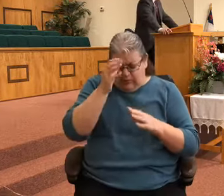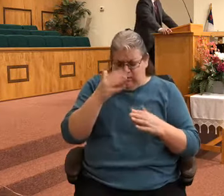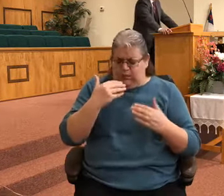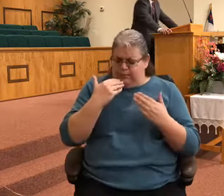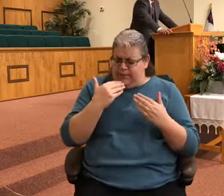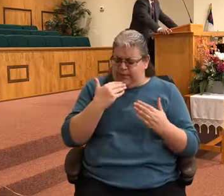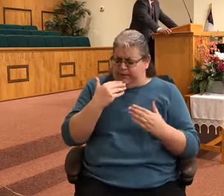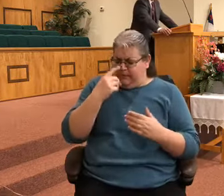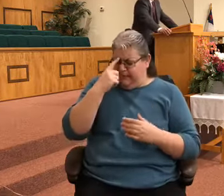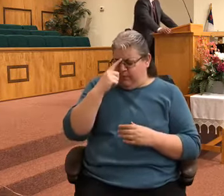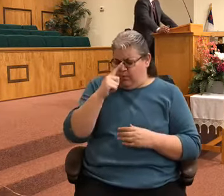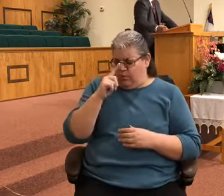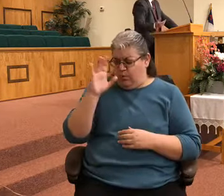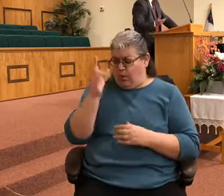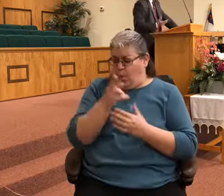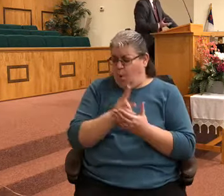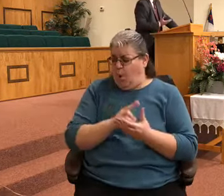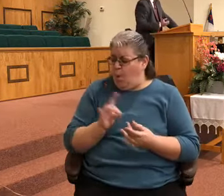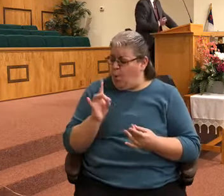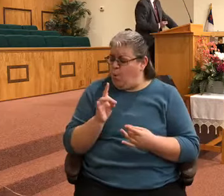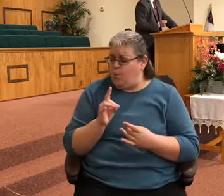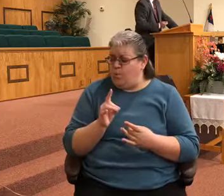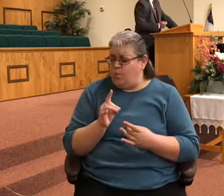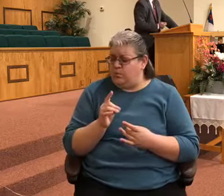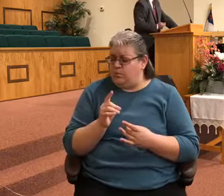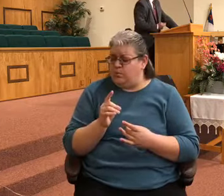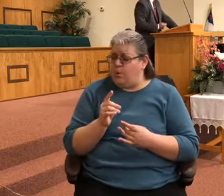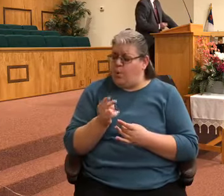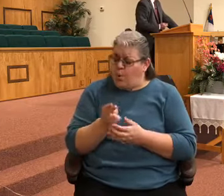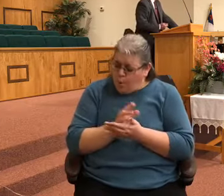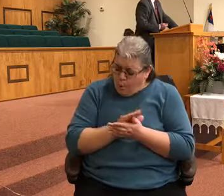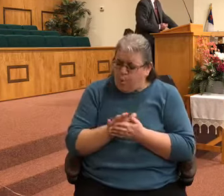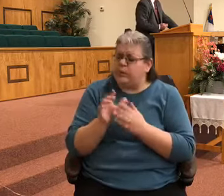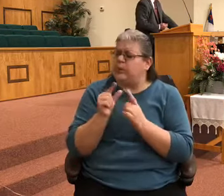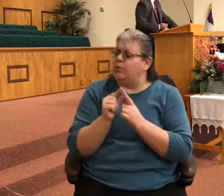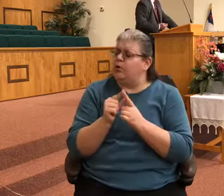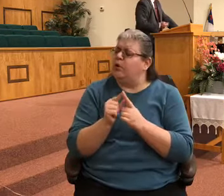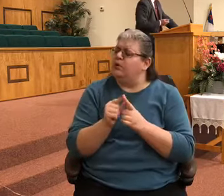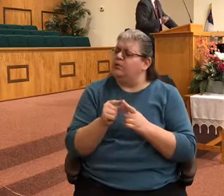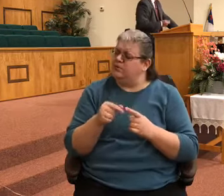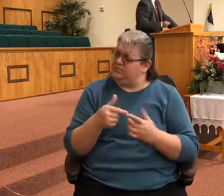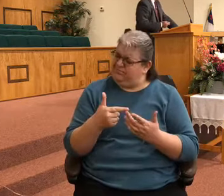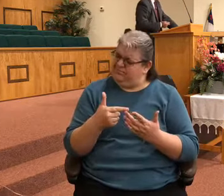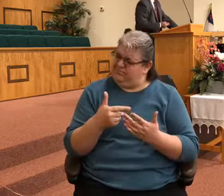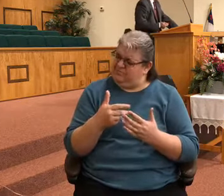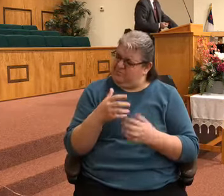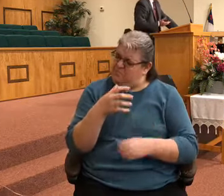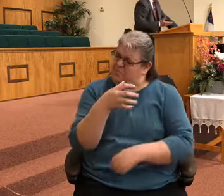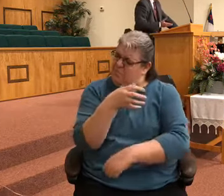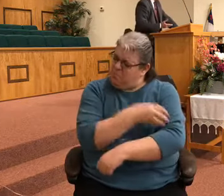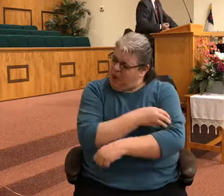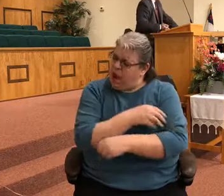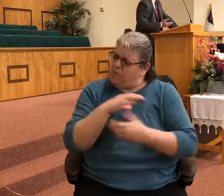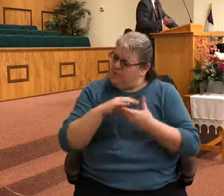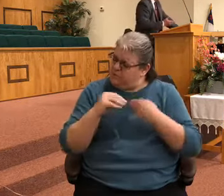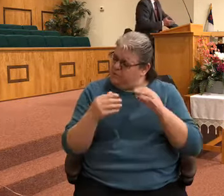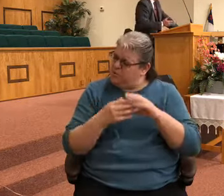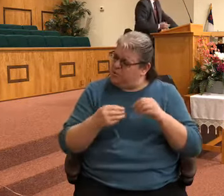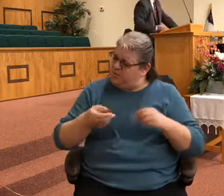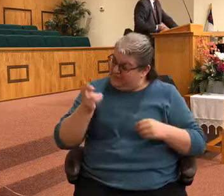powerful historical stories that are written to teach us not just history.